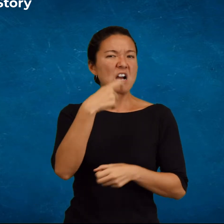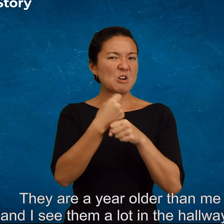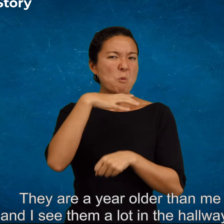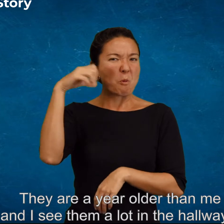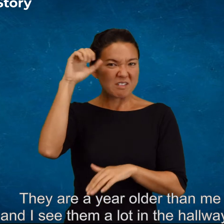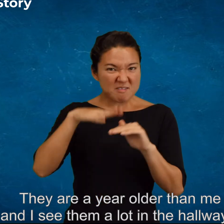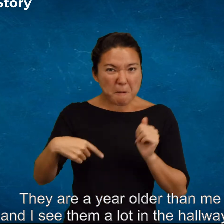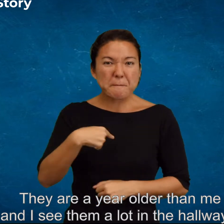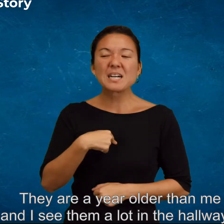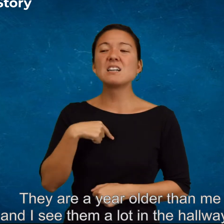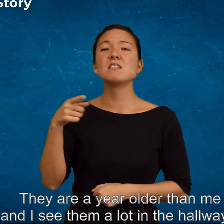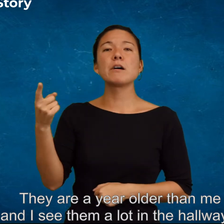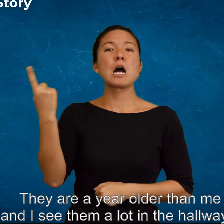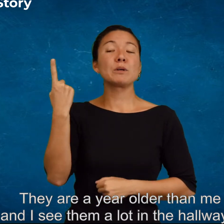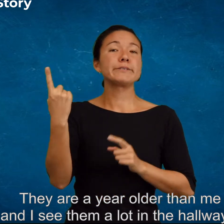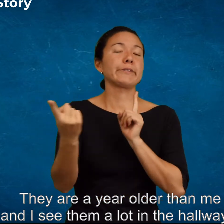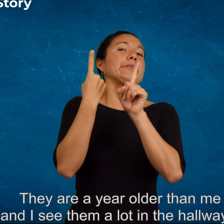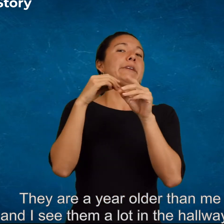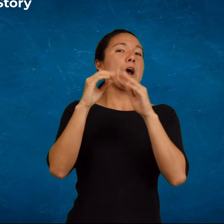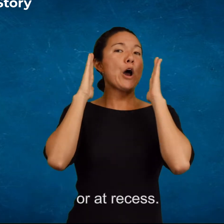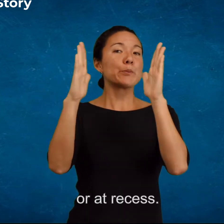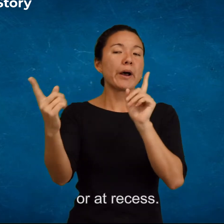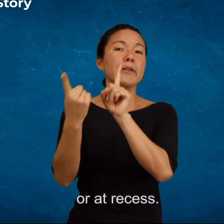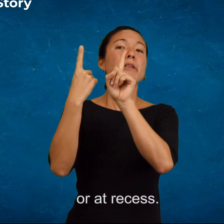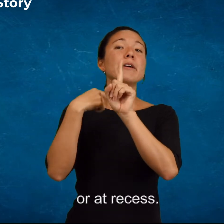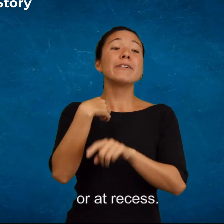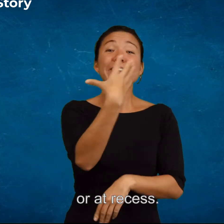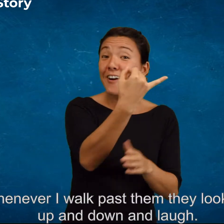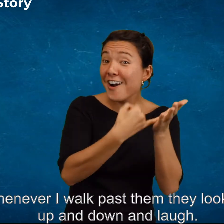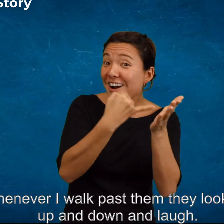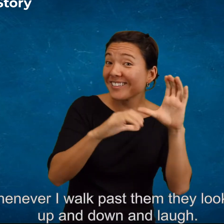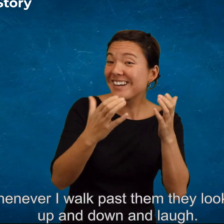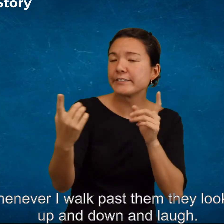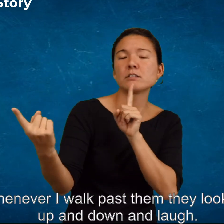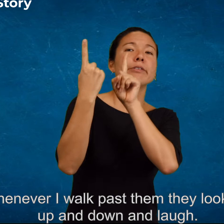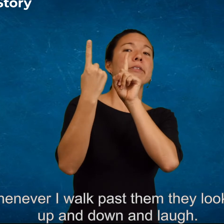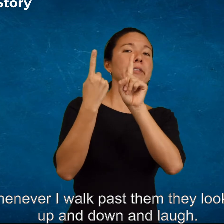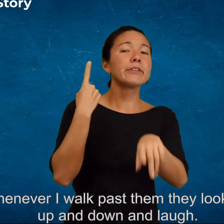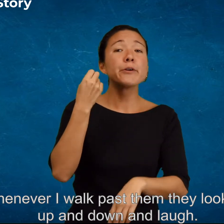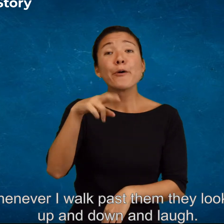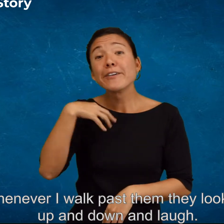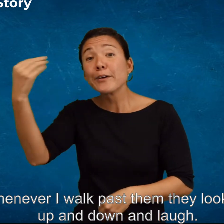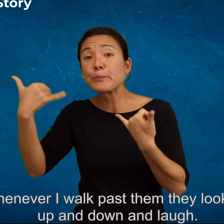They're a year older than me and I see them a lot in the hallways or at recess. Whenever I walk past them they look me up and down and laugh.